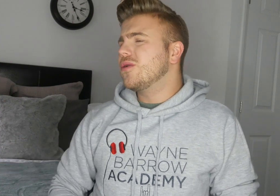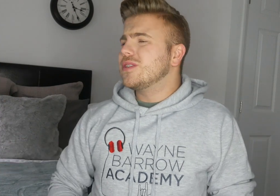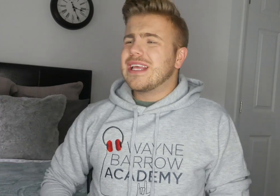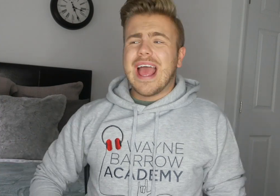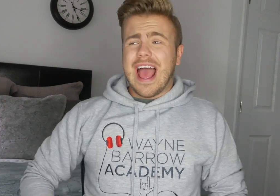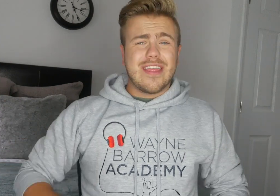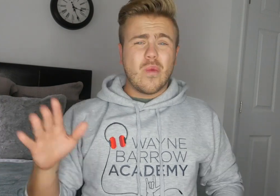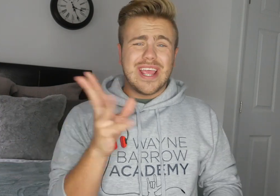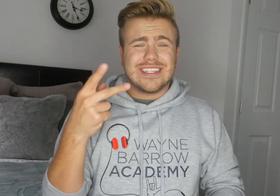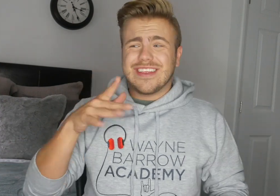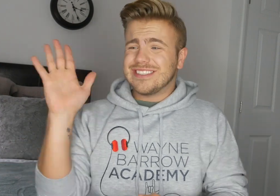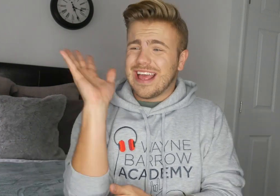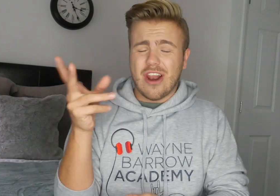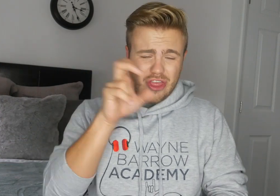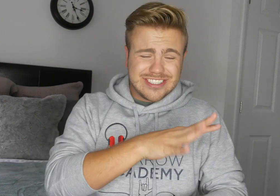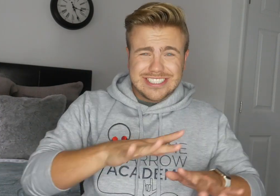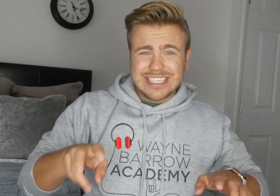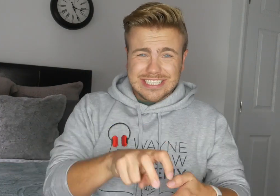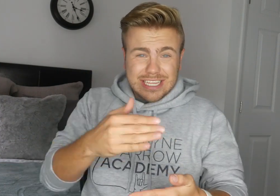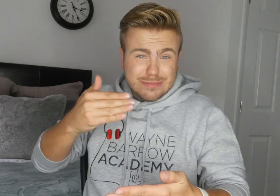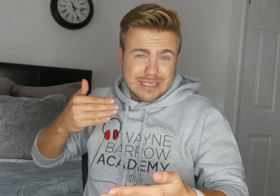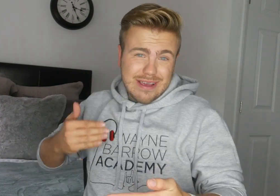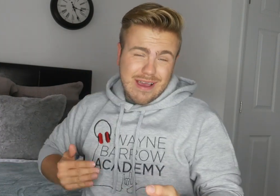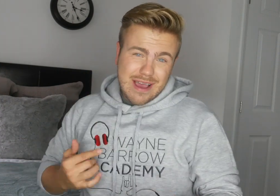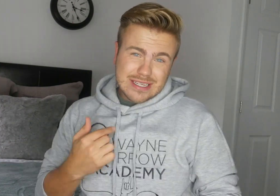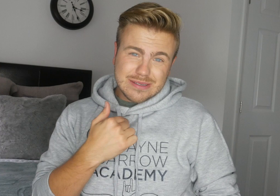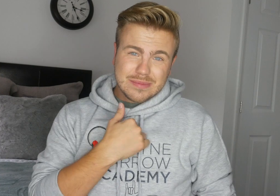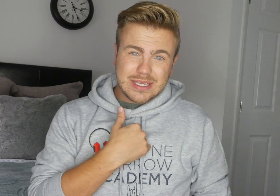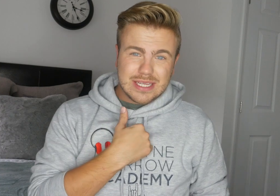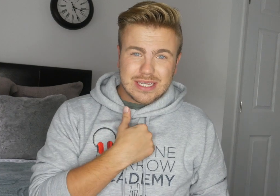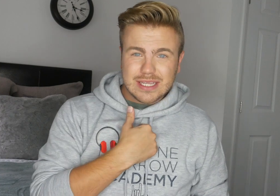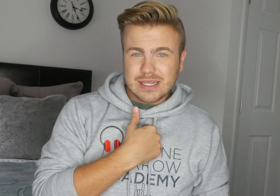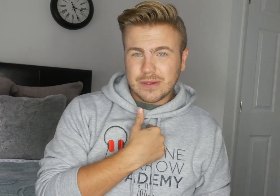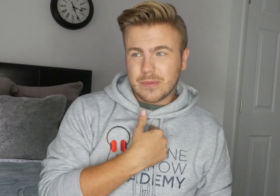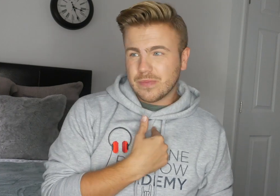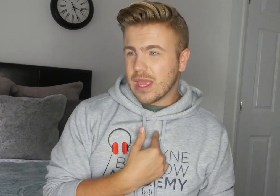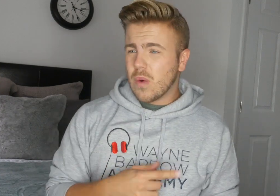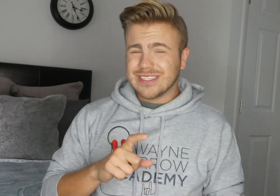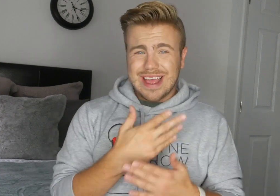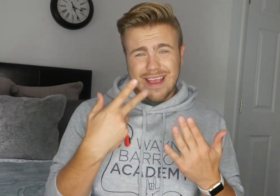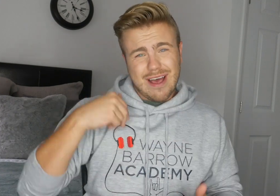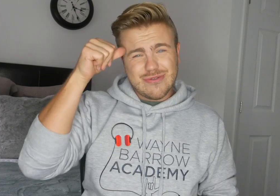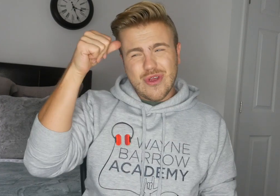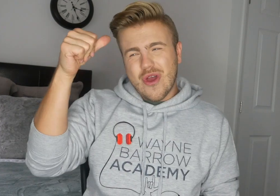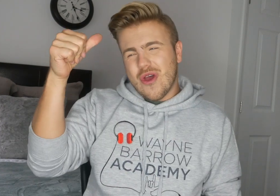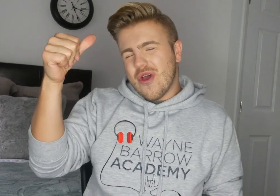If the wind in my sail on the sea stays behind me One day I'll know